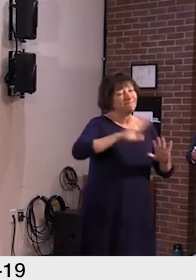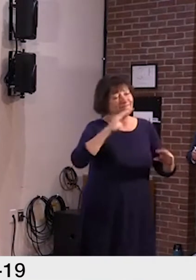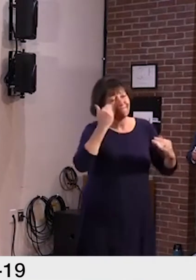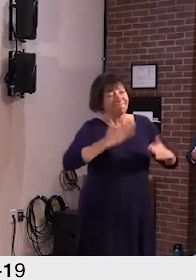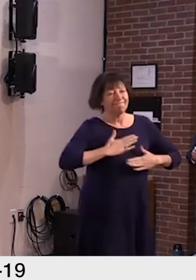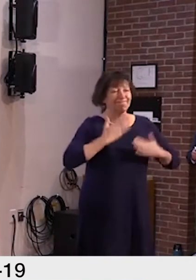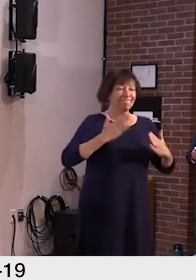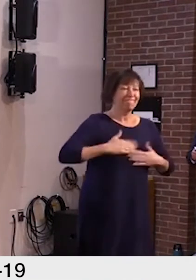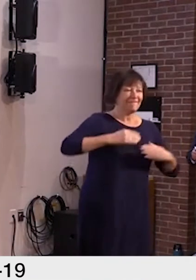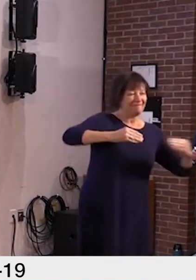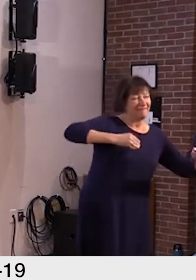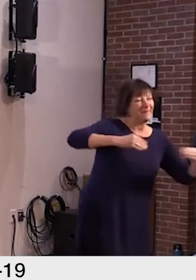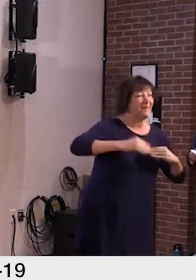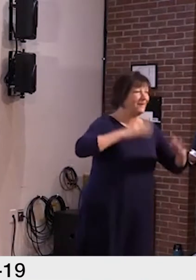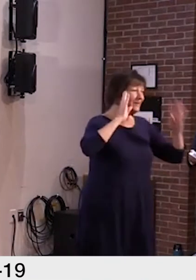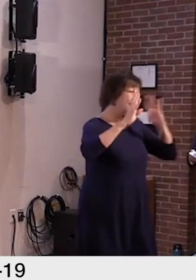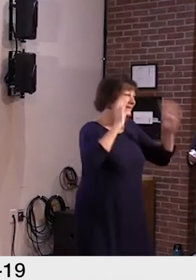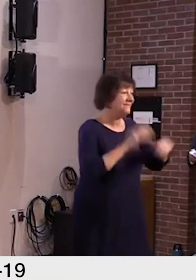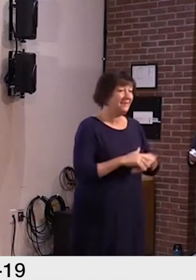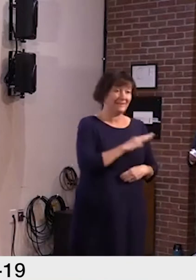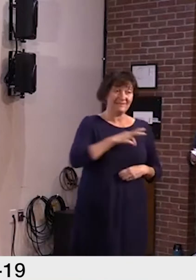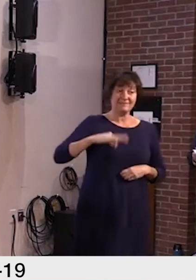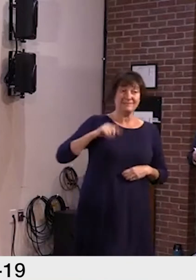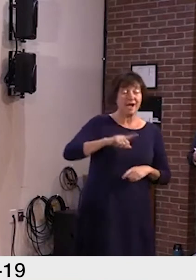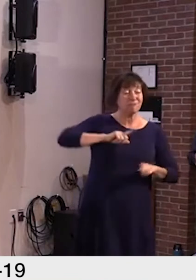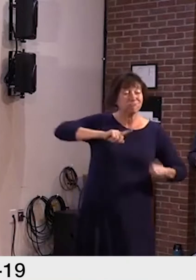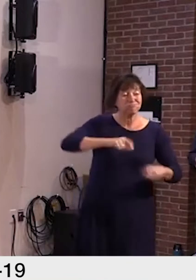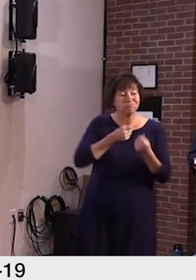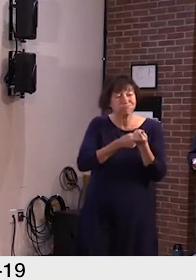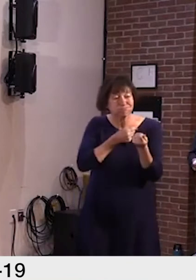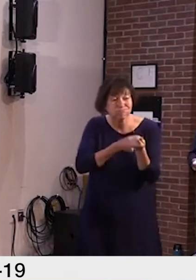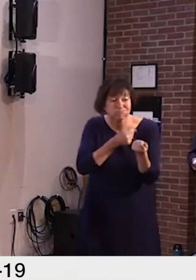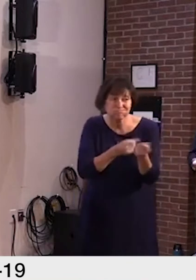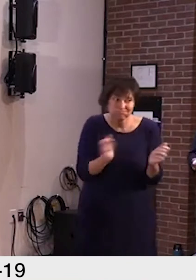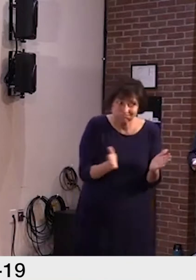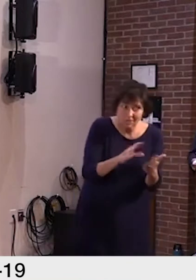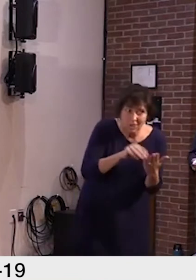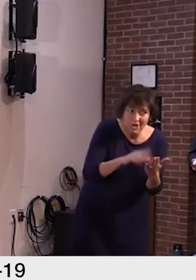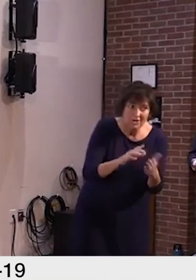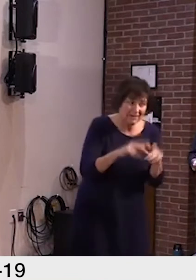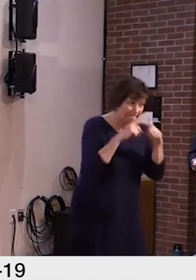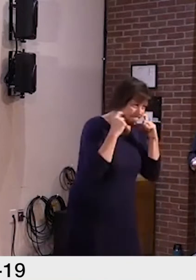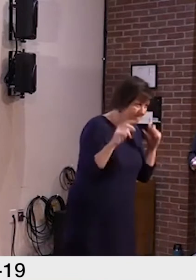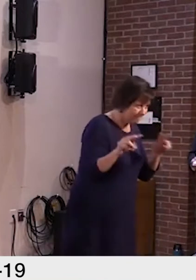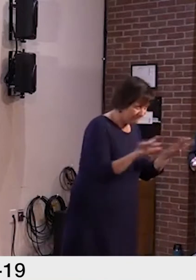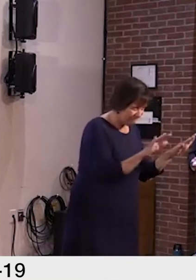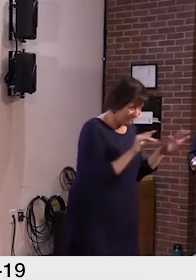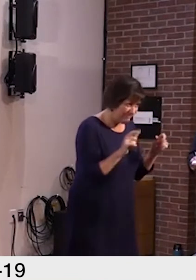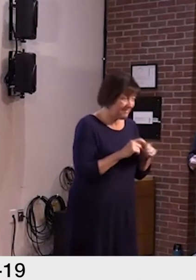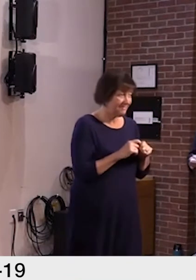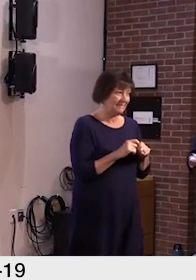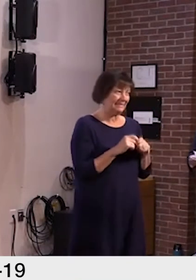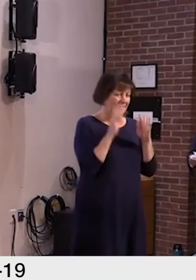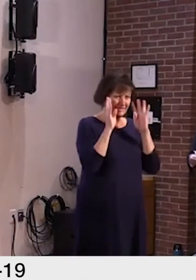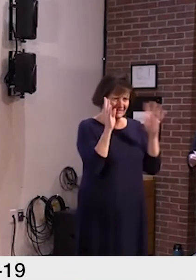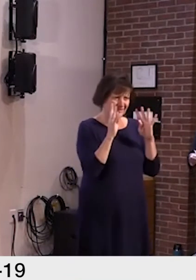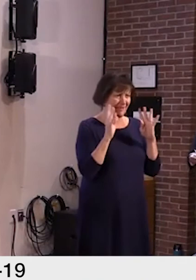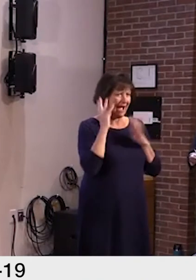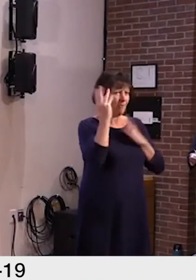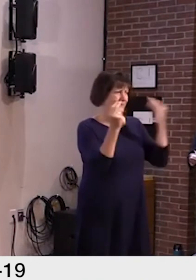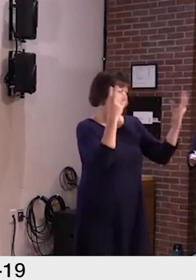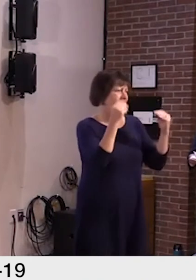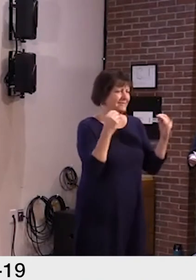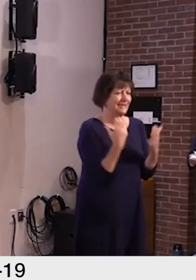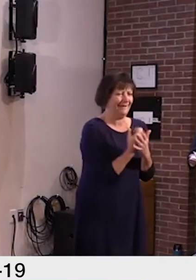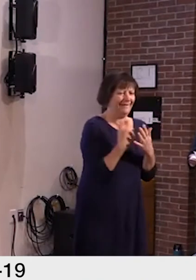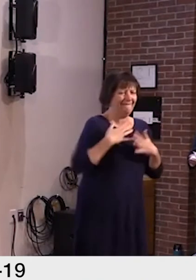creativity. Staff are supporting learning, working in facial coverings all day, finding ways to get children outside as much as possible, and